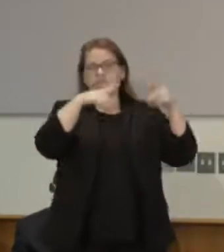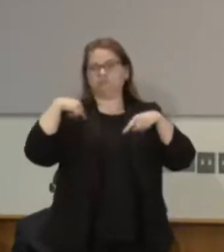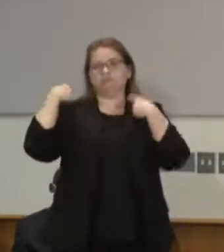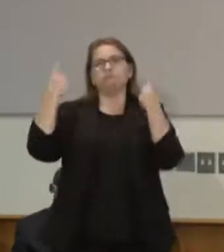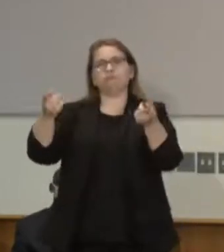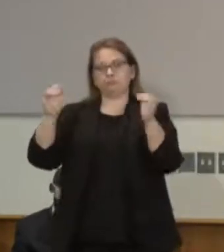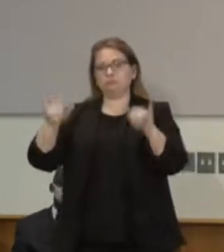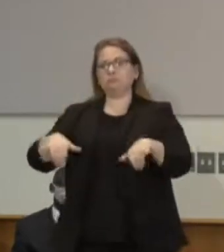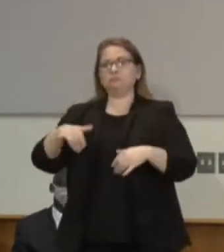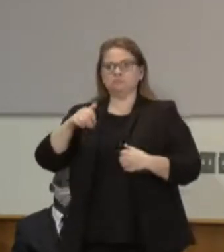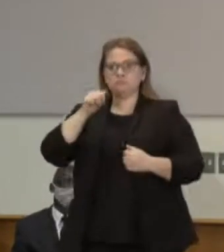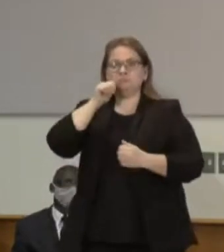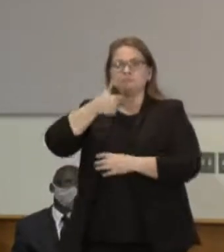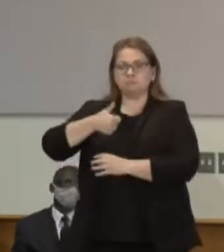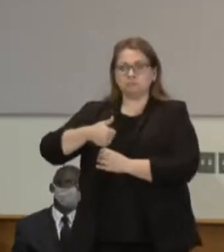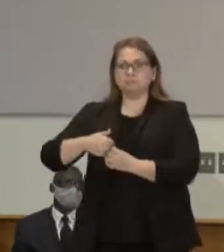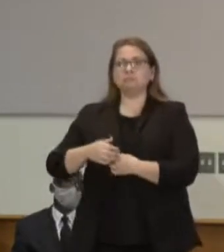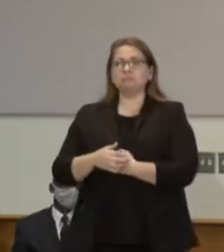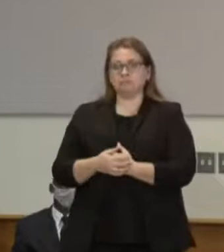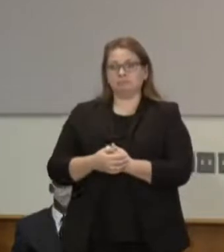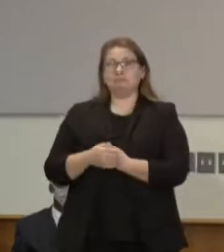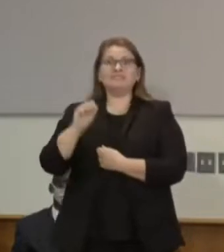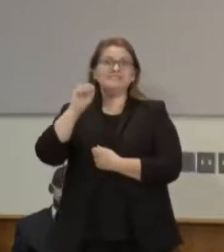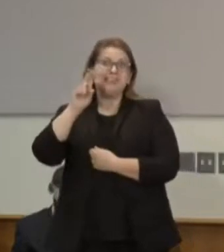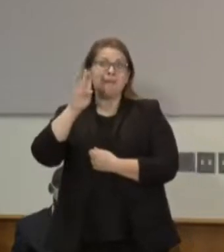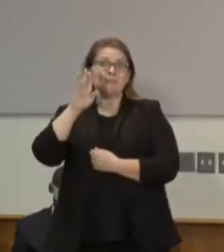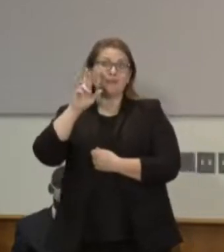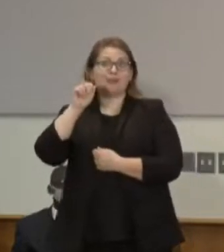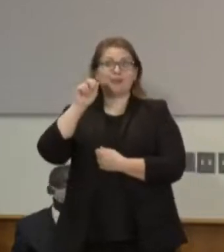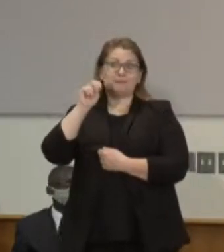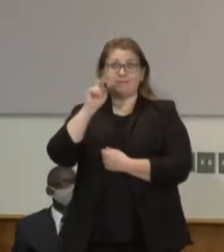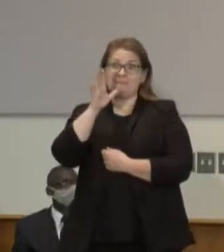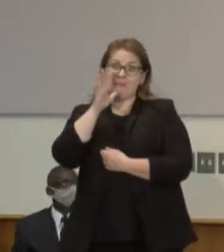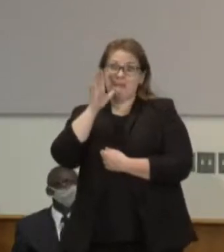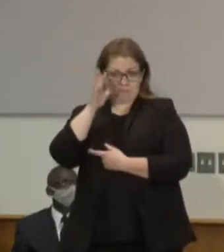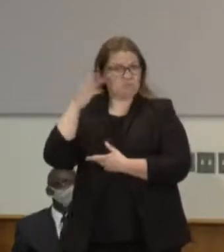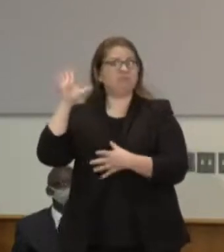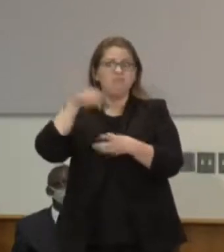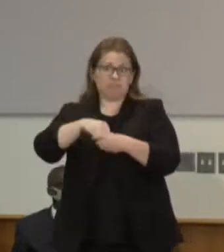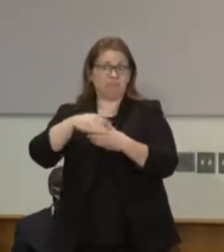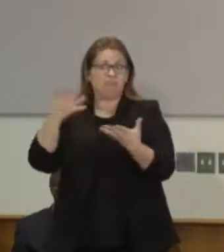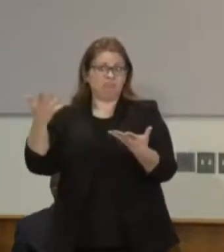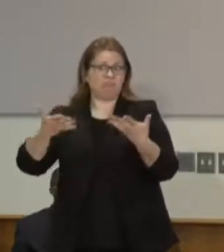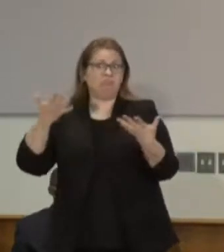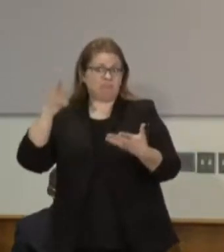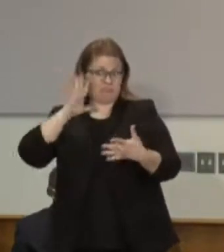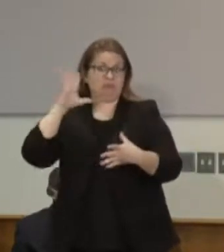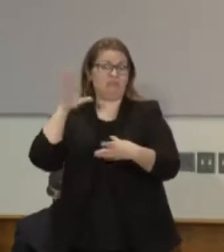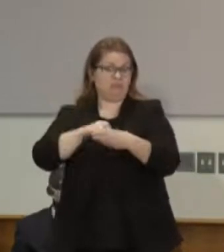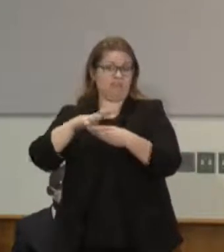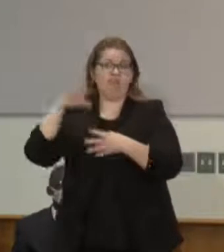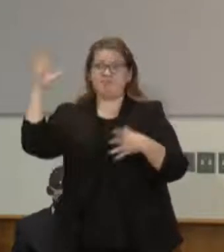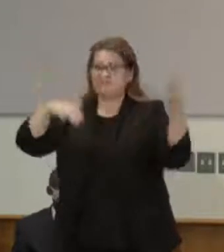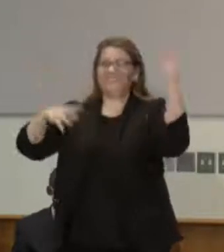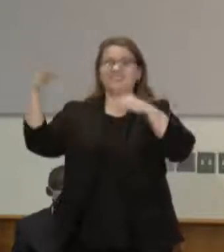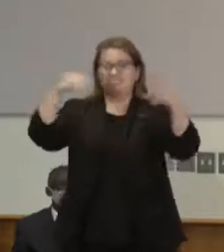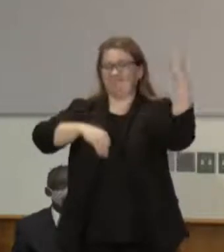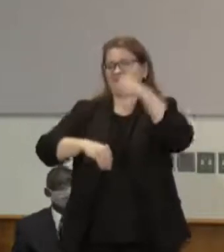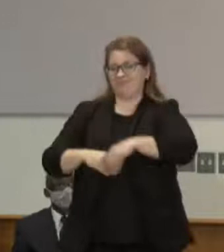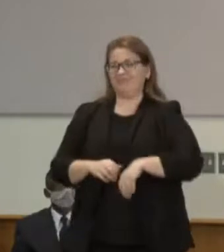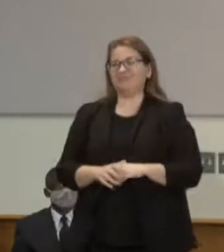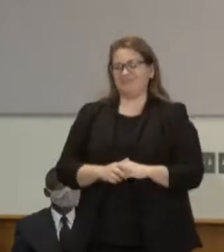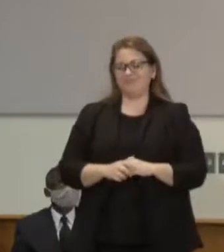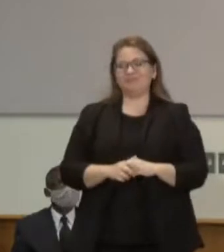who showed up in our state capitol on our streets here to demonstrate peacefully. And so